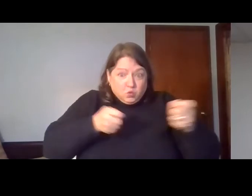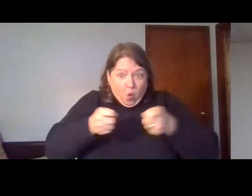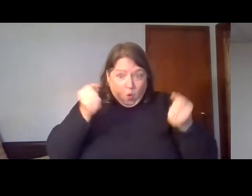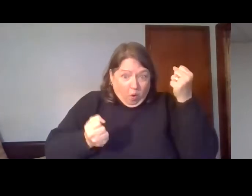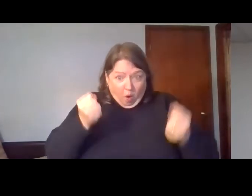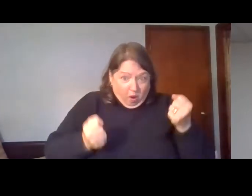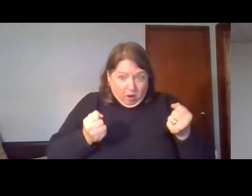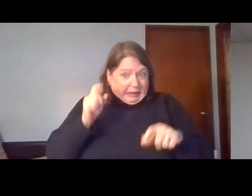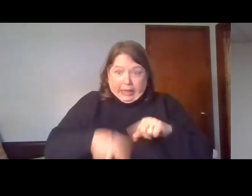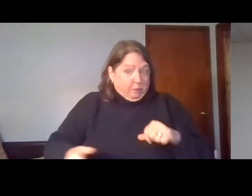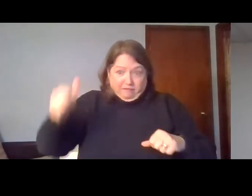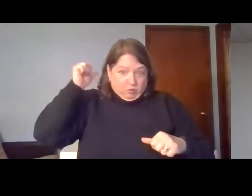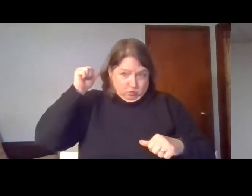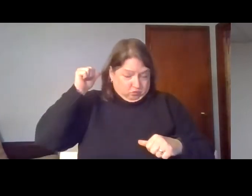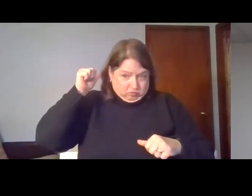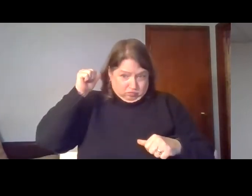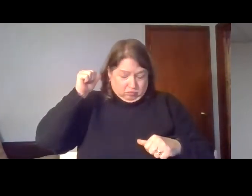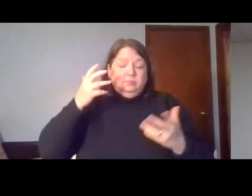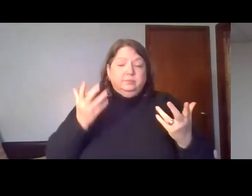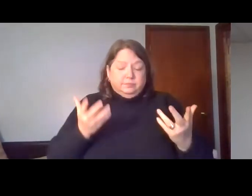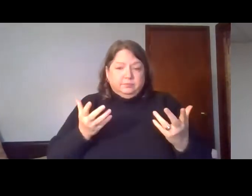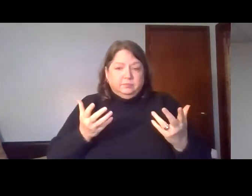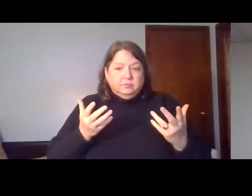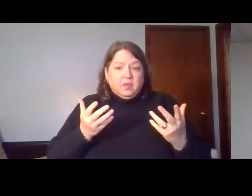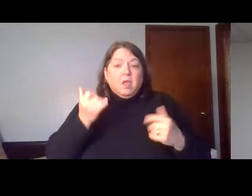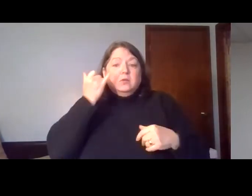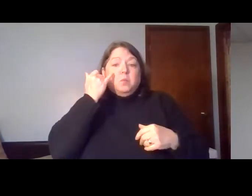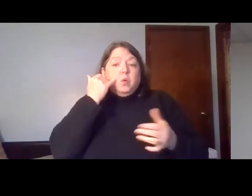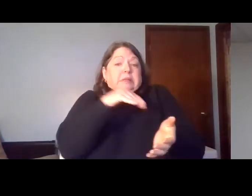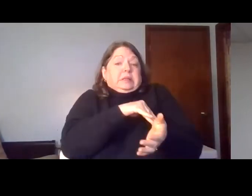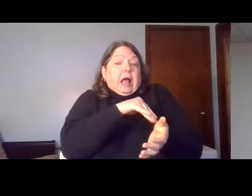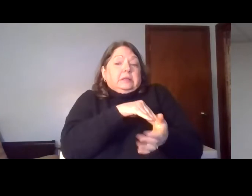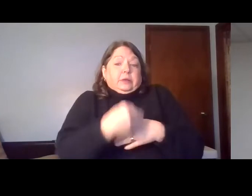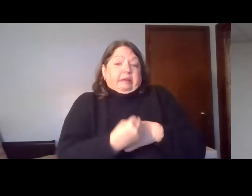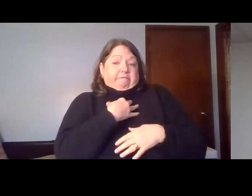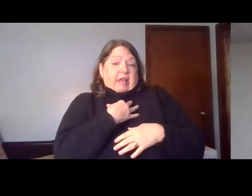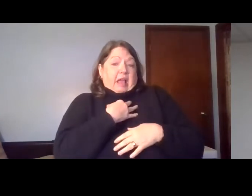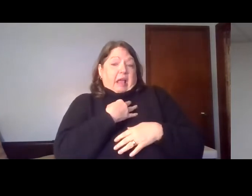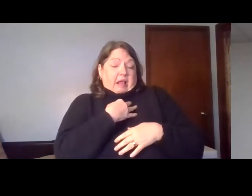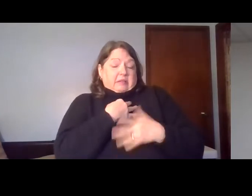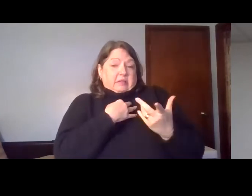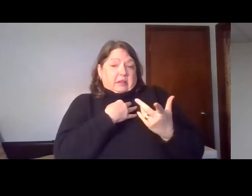cannot refuse to adhere to the advice given by the medical experts regarding this whole coronavirus